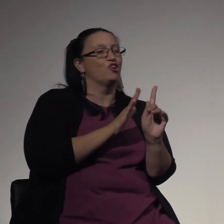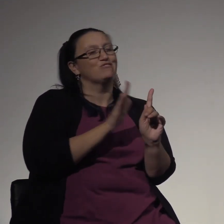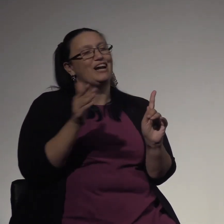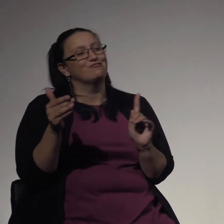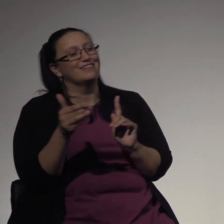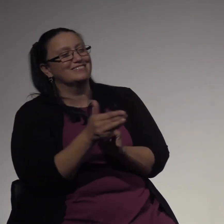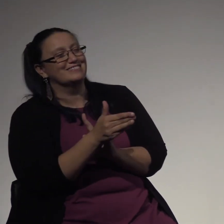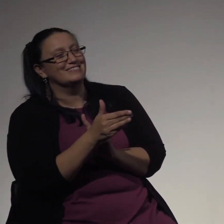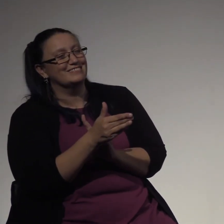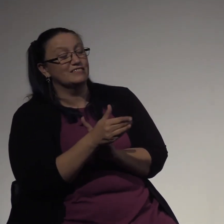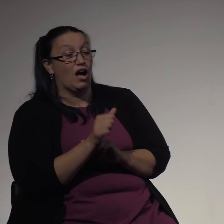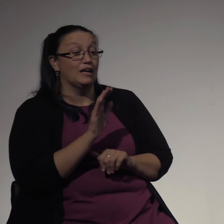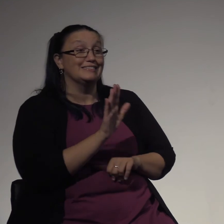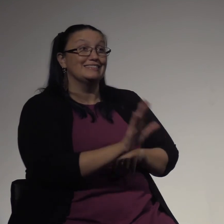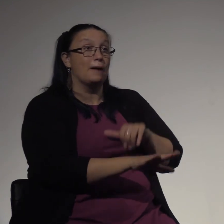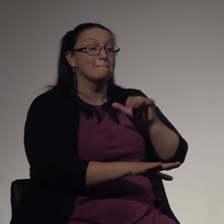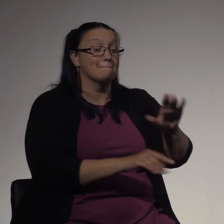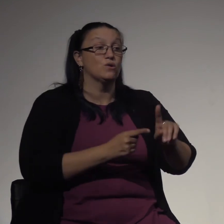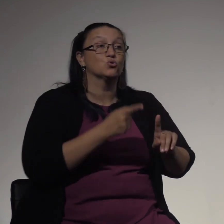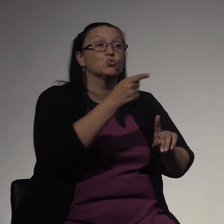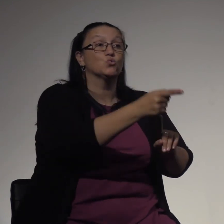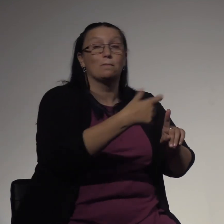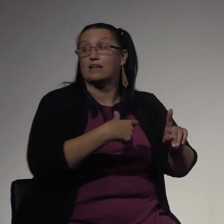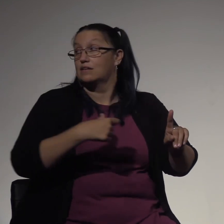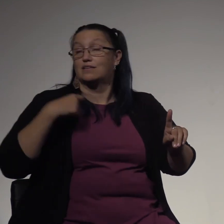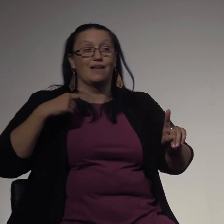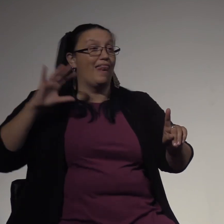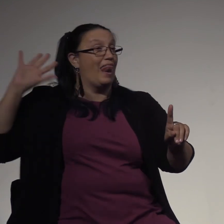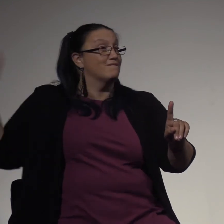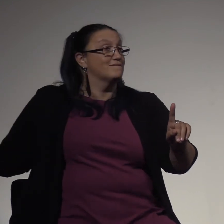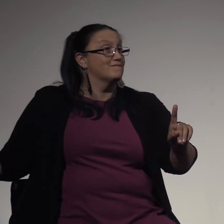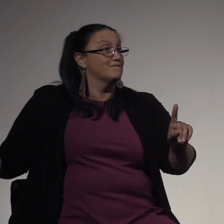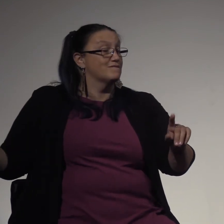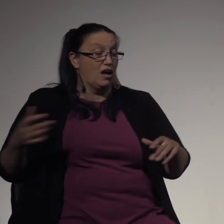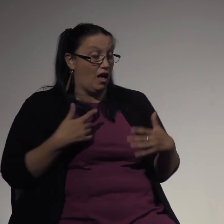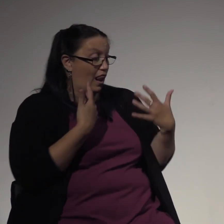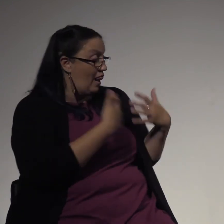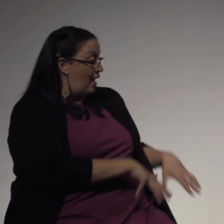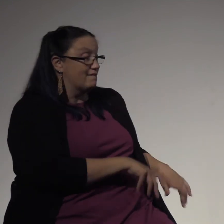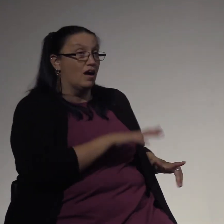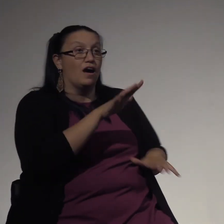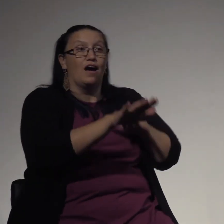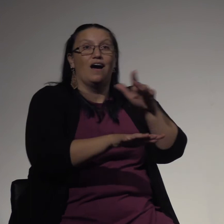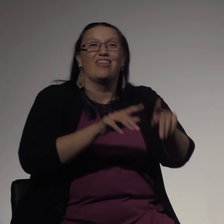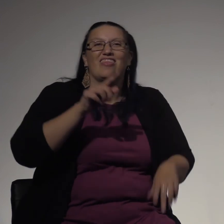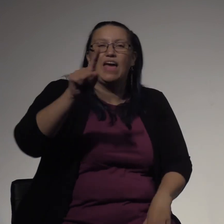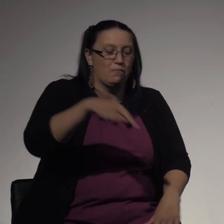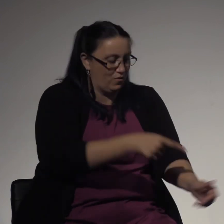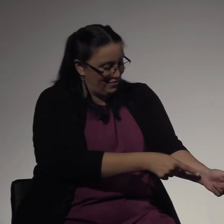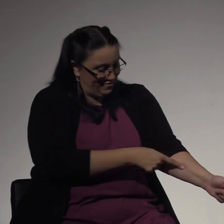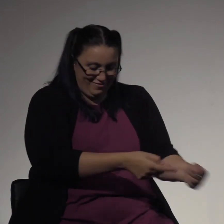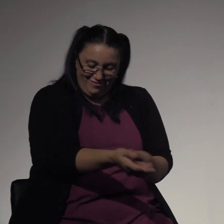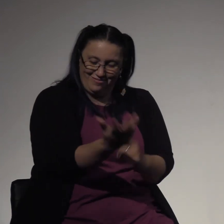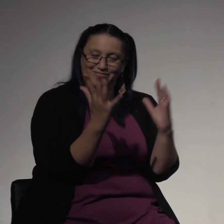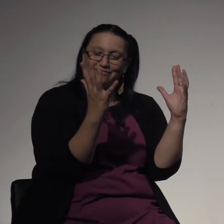to something is a step away from something. Every step away from something is a step to something. Your ligaments are an instrument